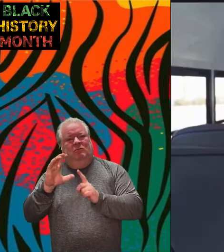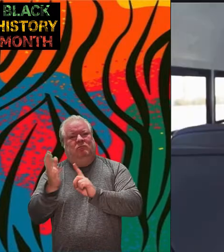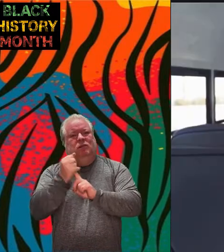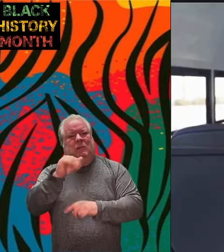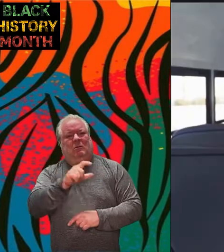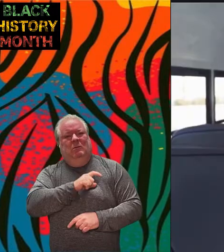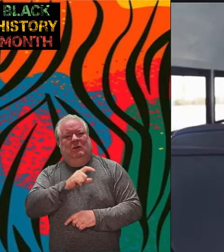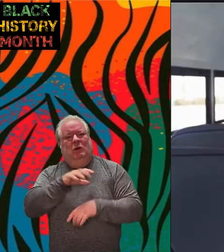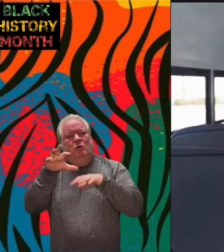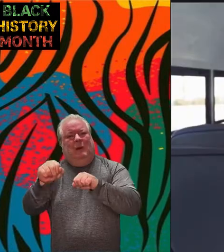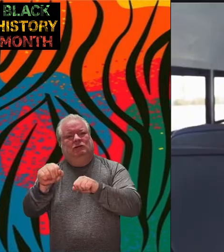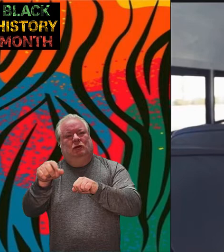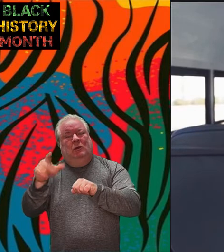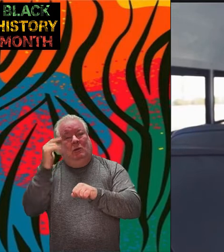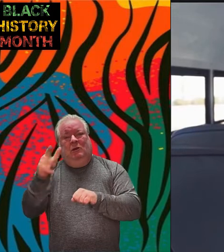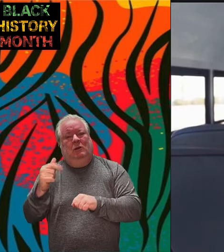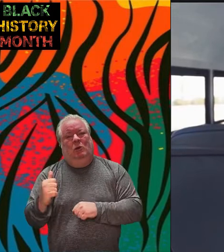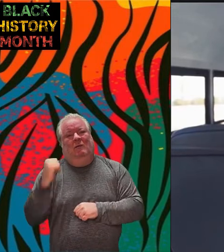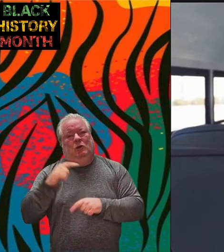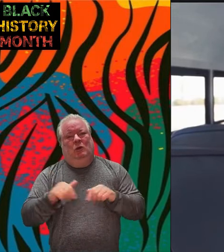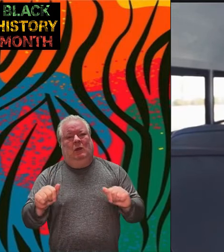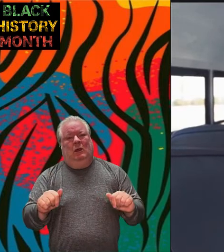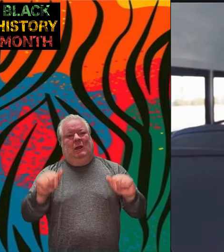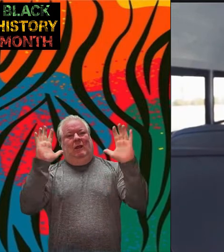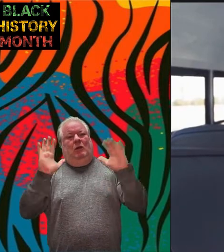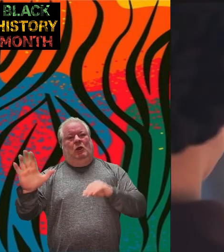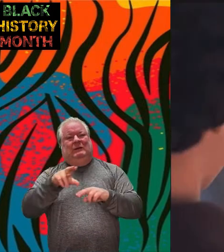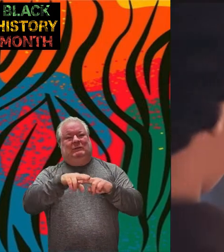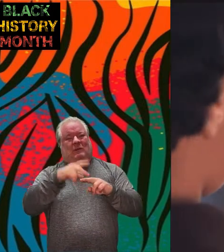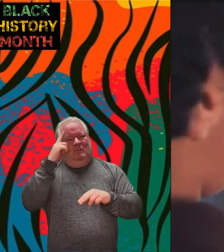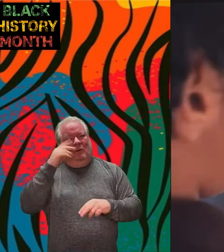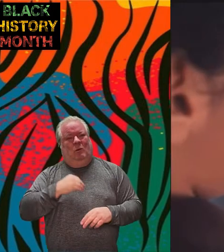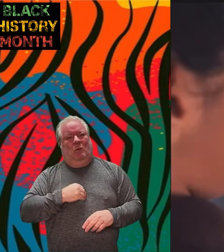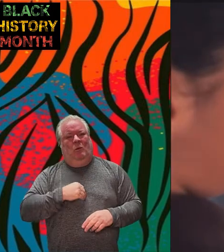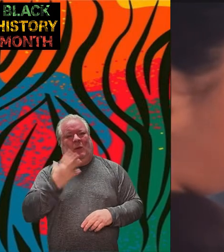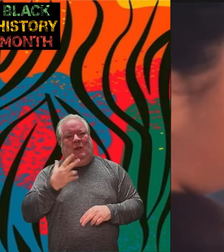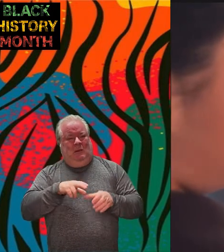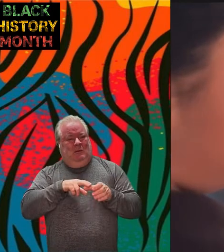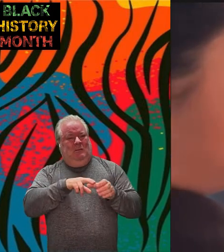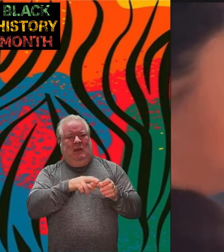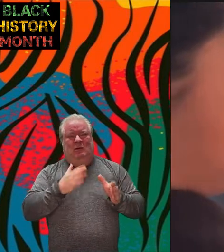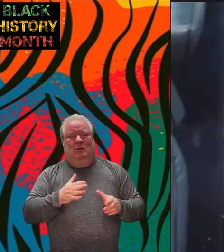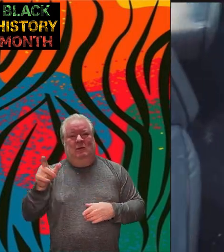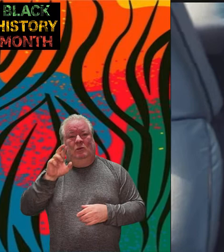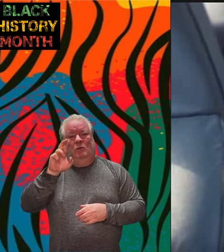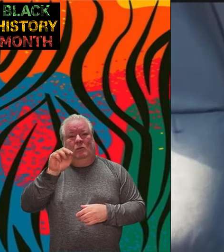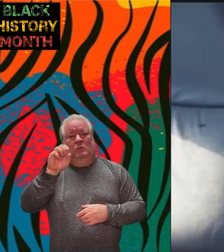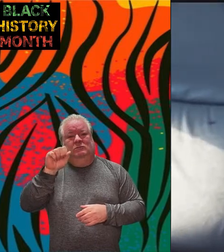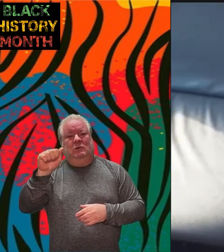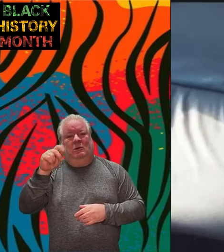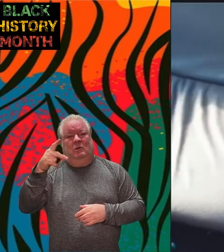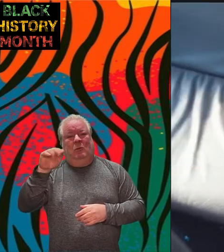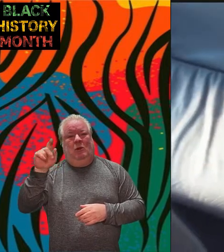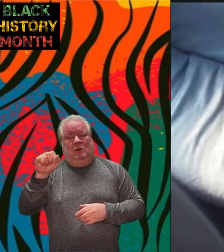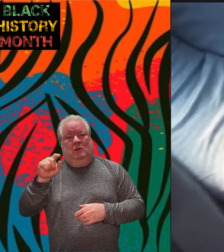give up her seat for a white passenger mrs. Parks was arrested and taken